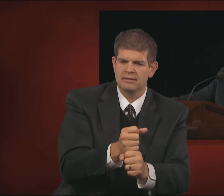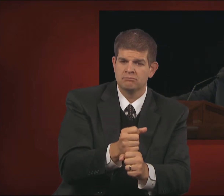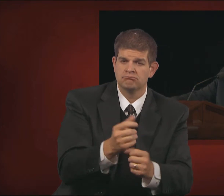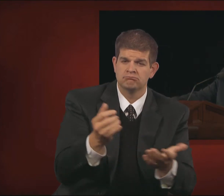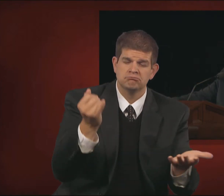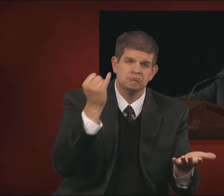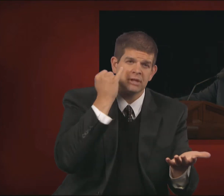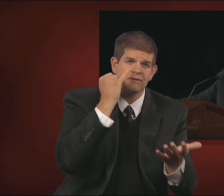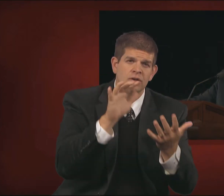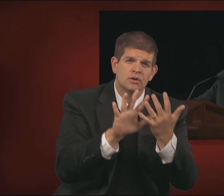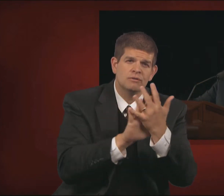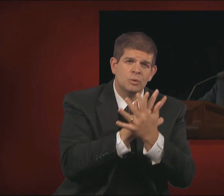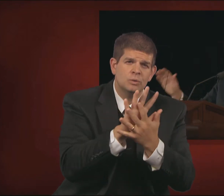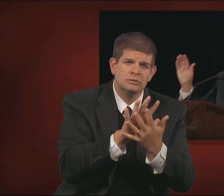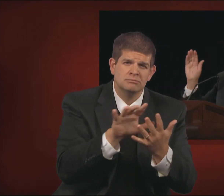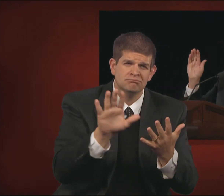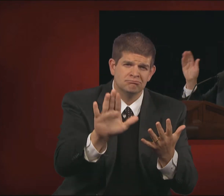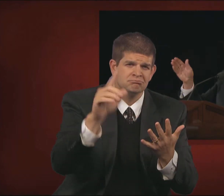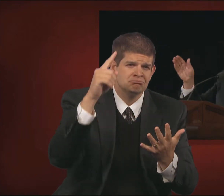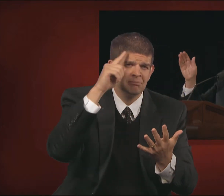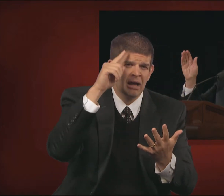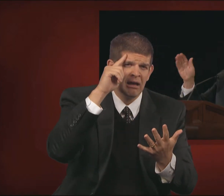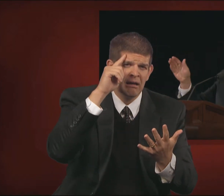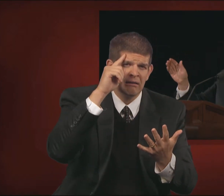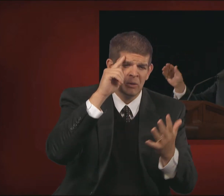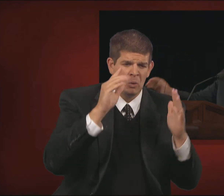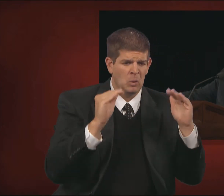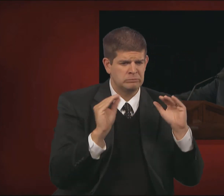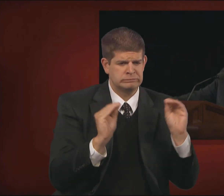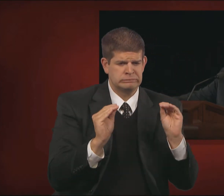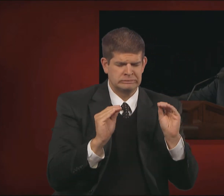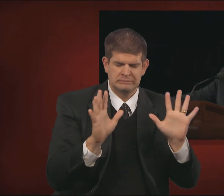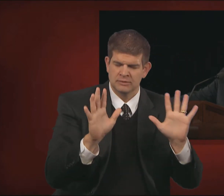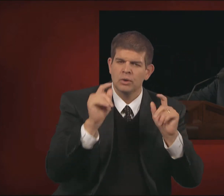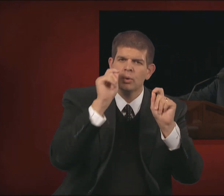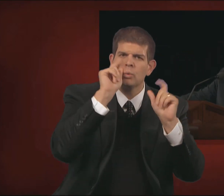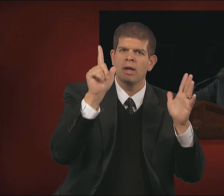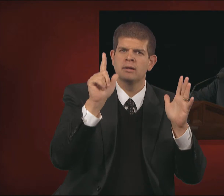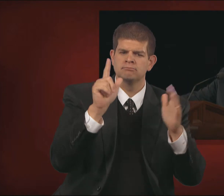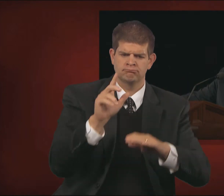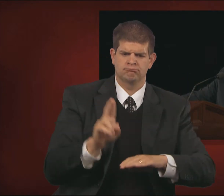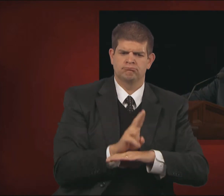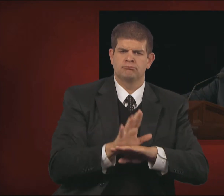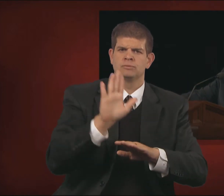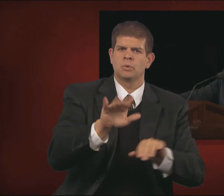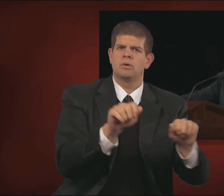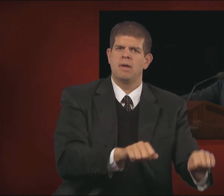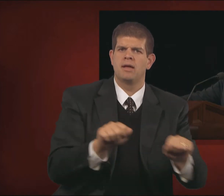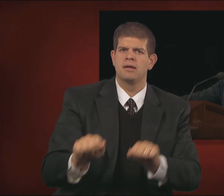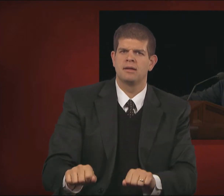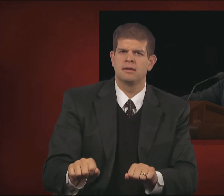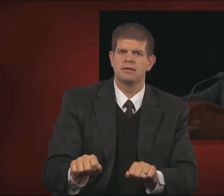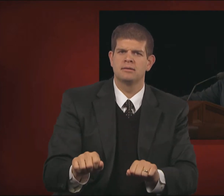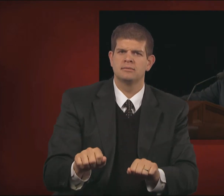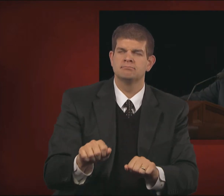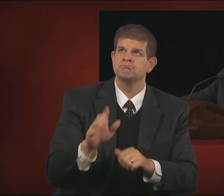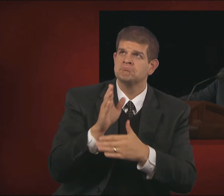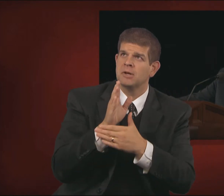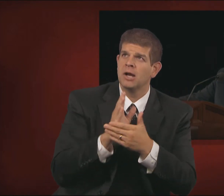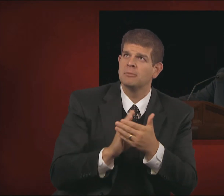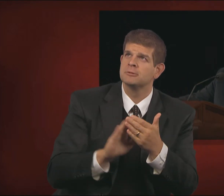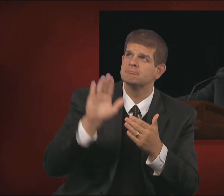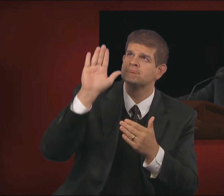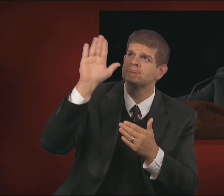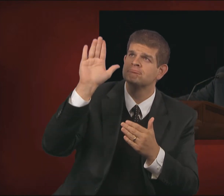hopelessness weigh on your mind, choose to awake and arouse your faculties. Humbly approaching the Lord